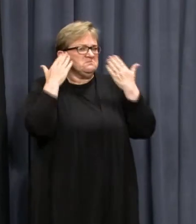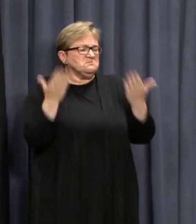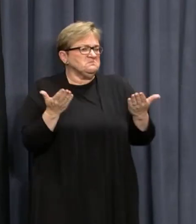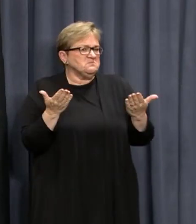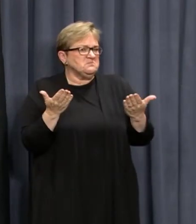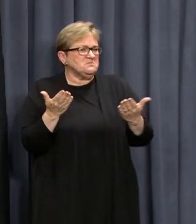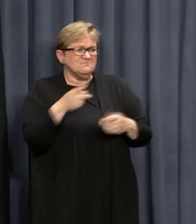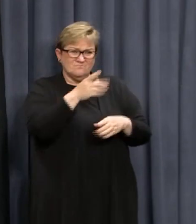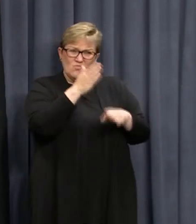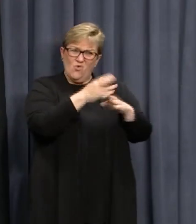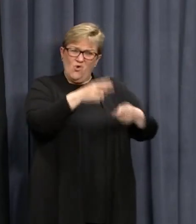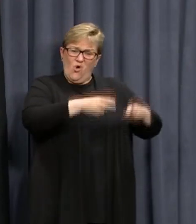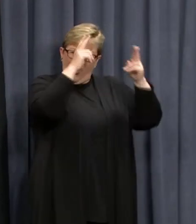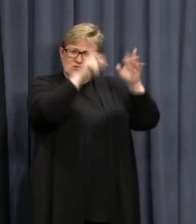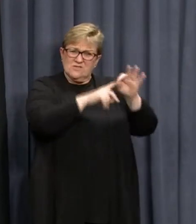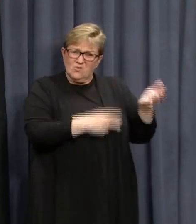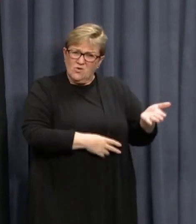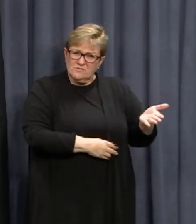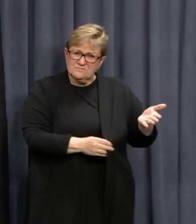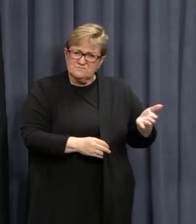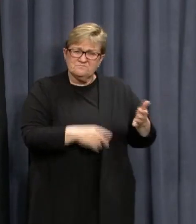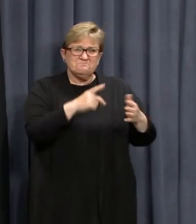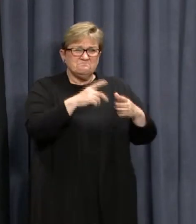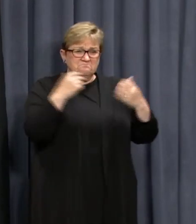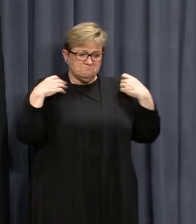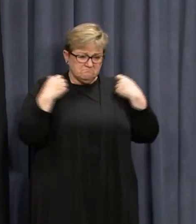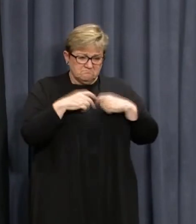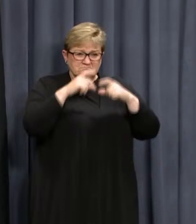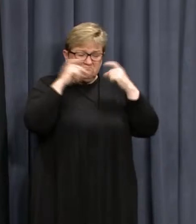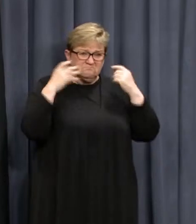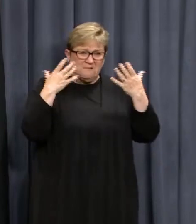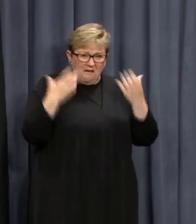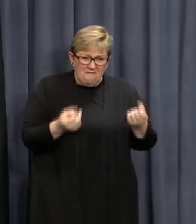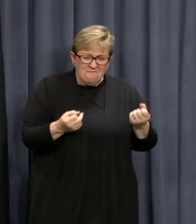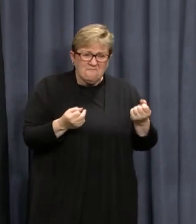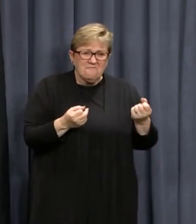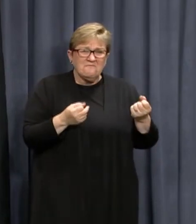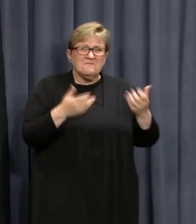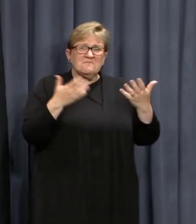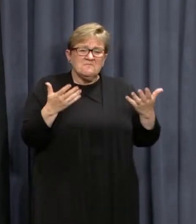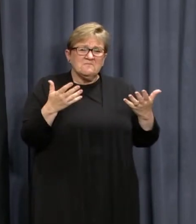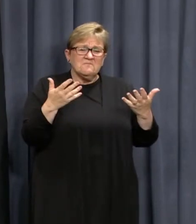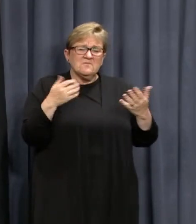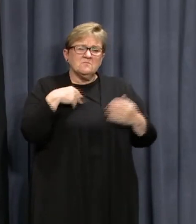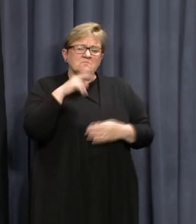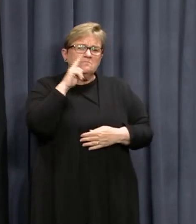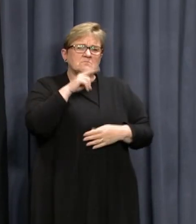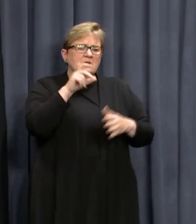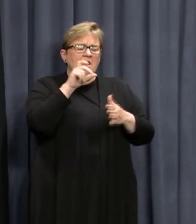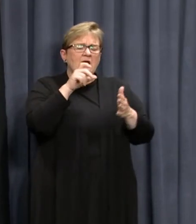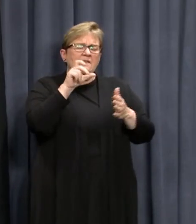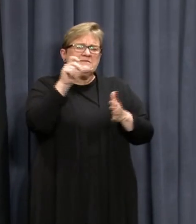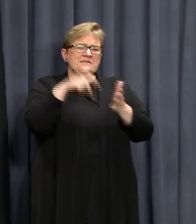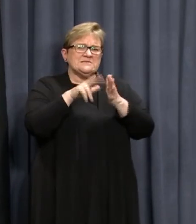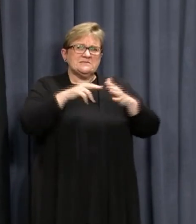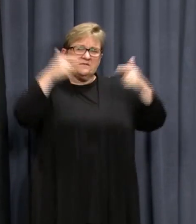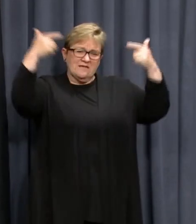worked in hotel quarantine. He is wearing PPE. Our initial review of the CCTV